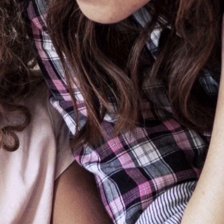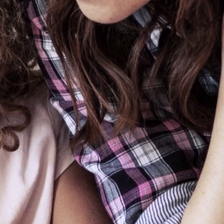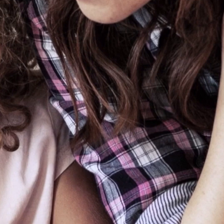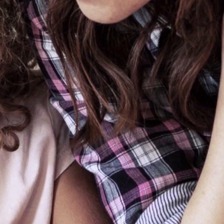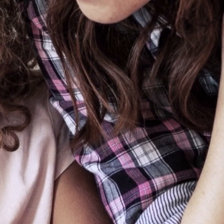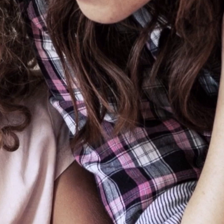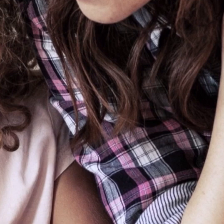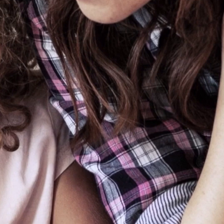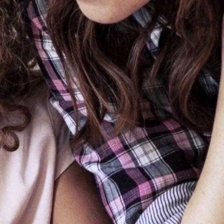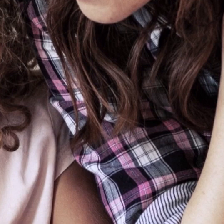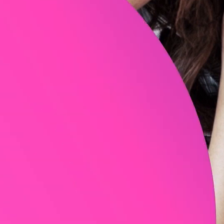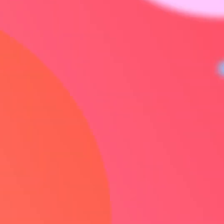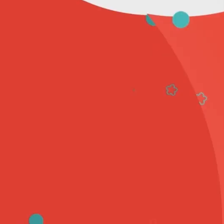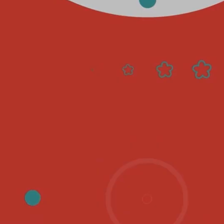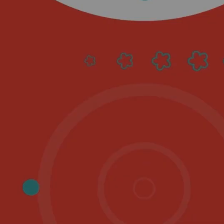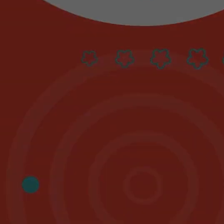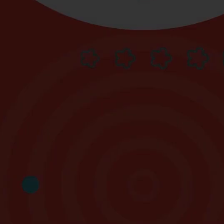continued... Thank